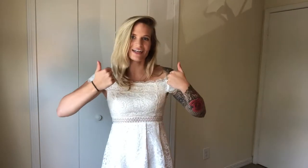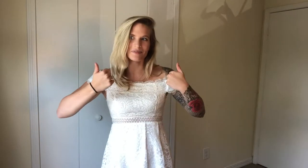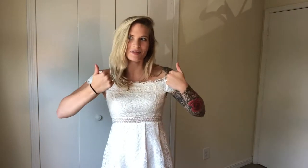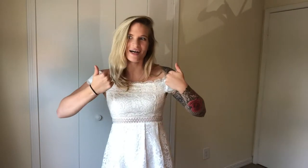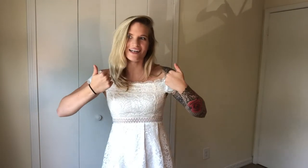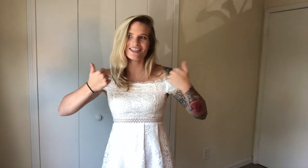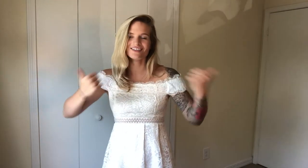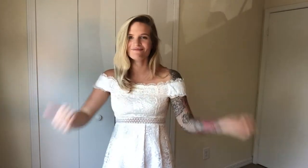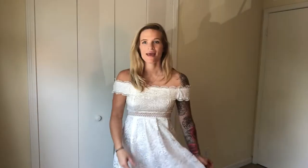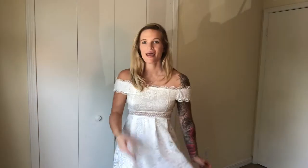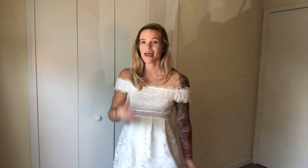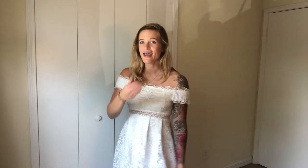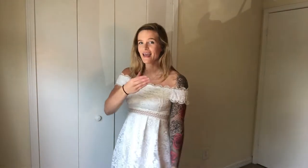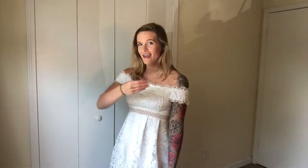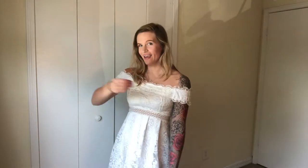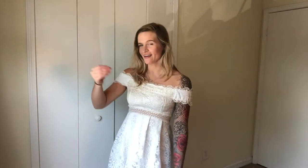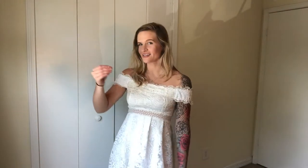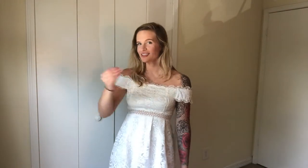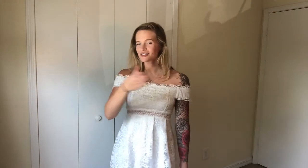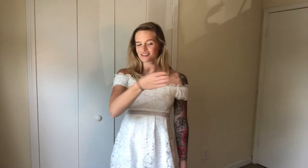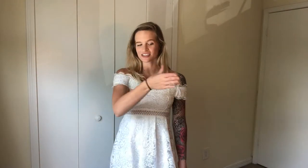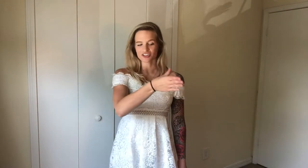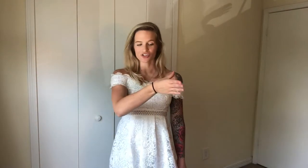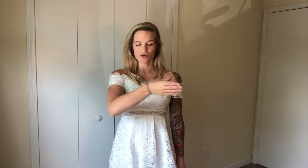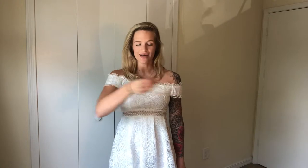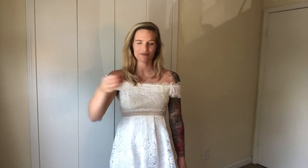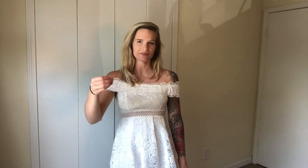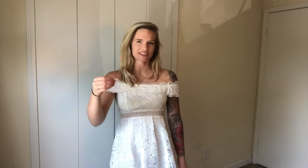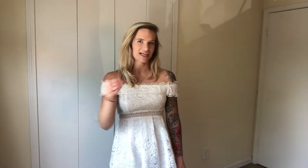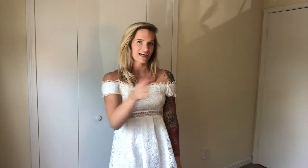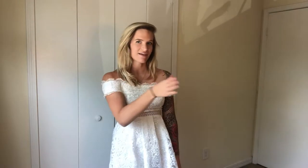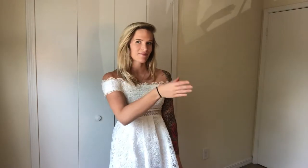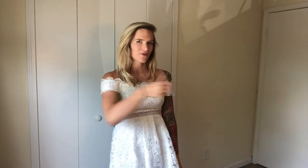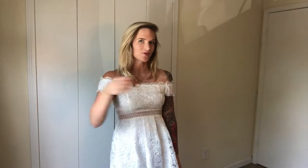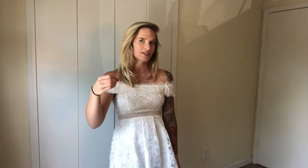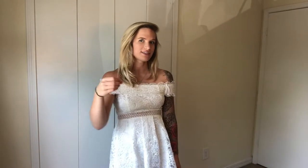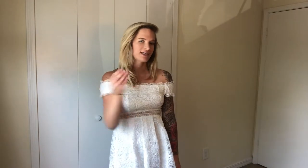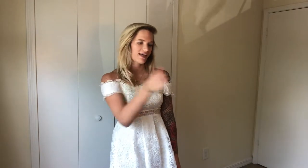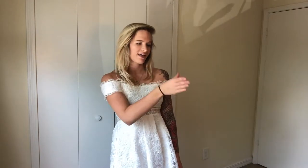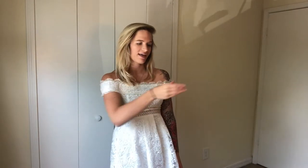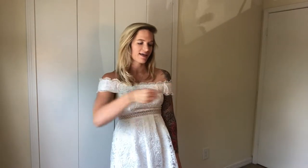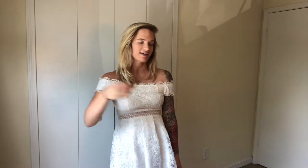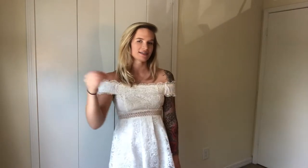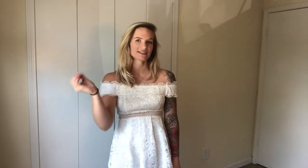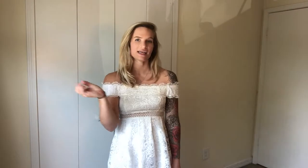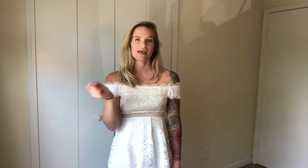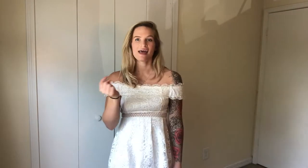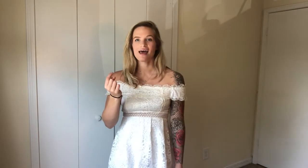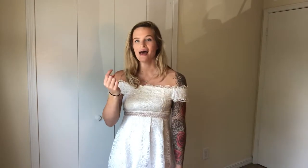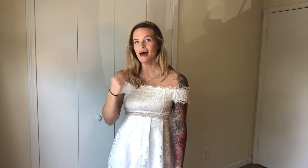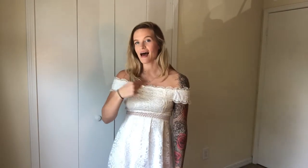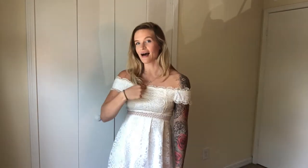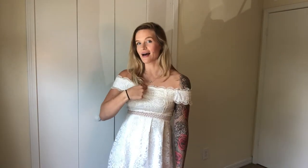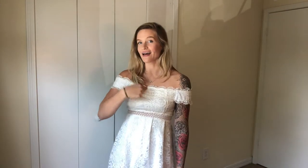it up your body. And, so just grab from the side and pull it, and I